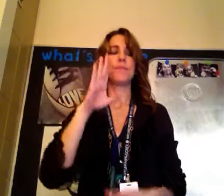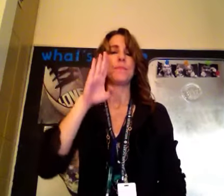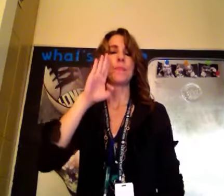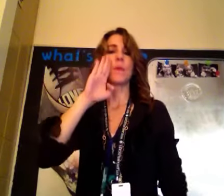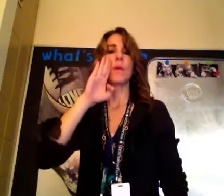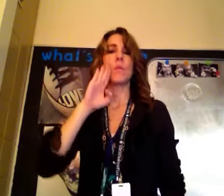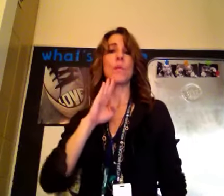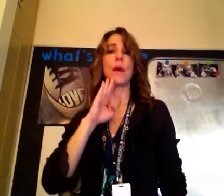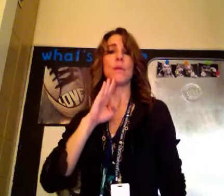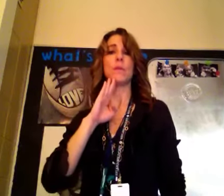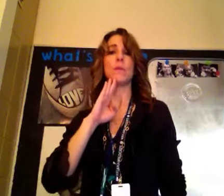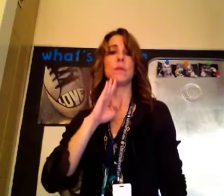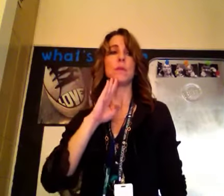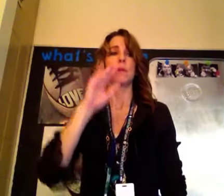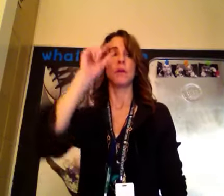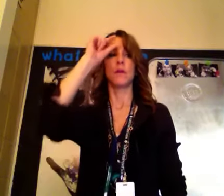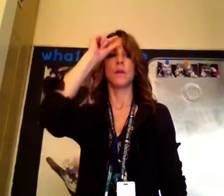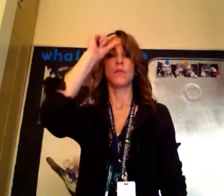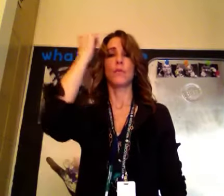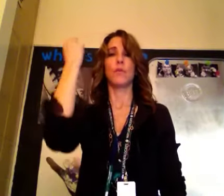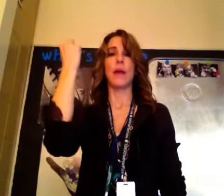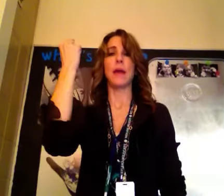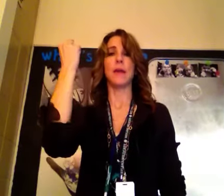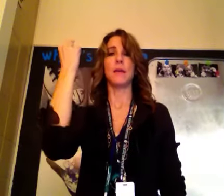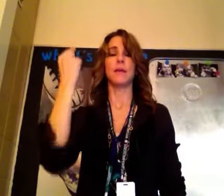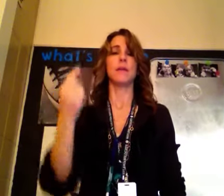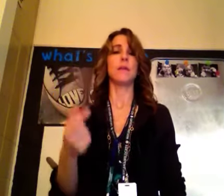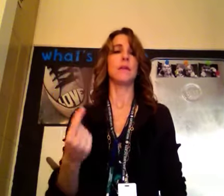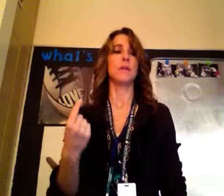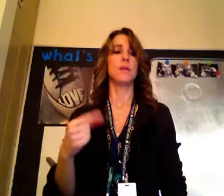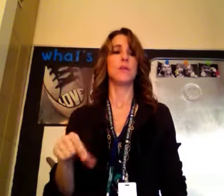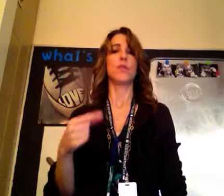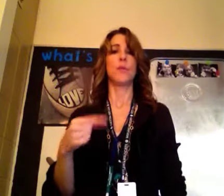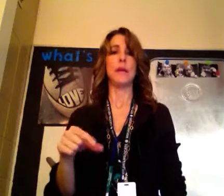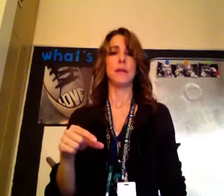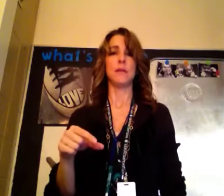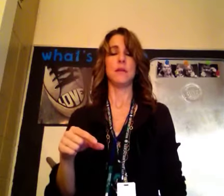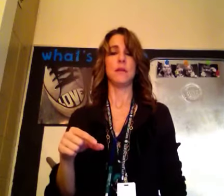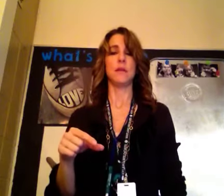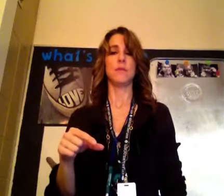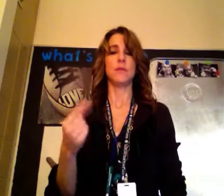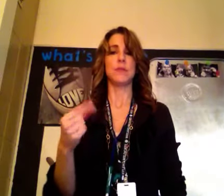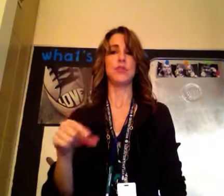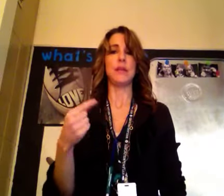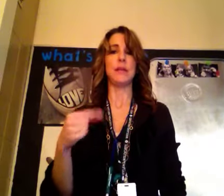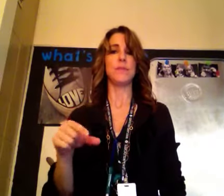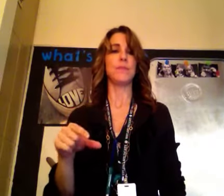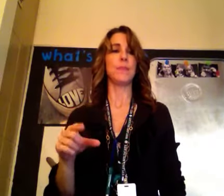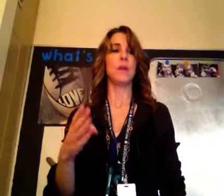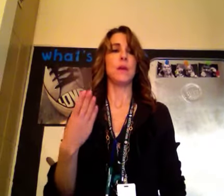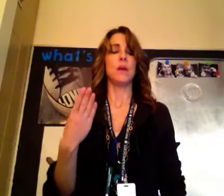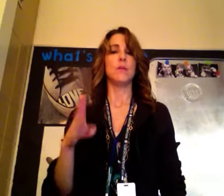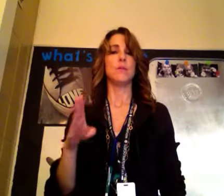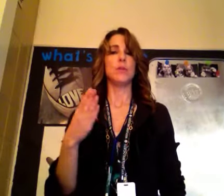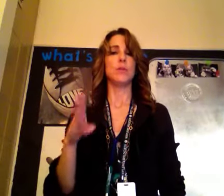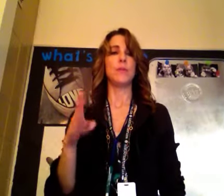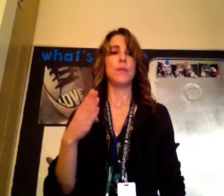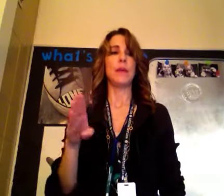brown, gray, green, which is a G, blue with a B,